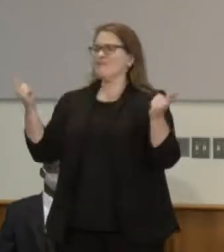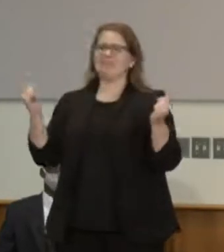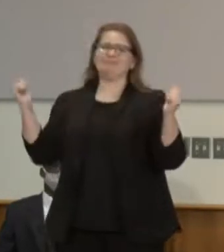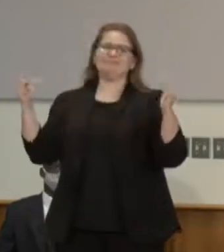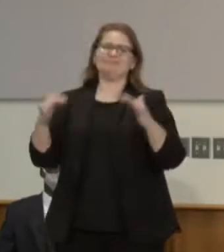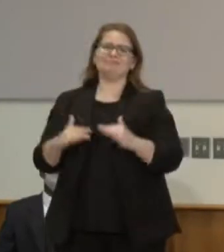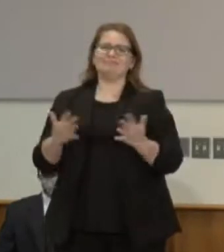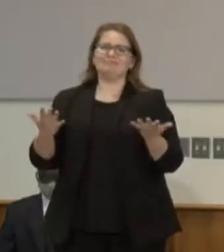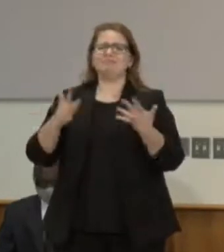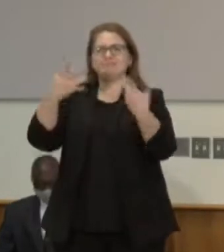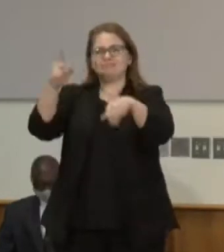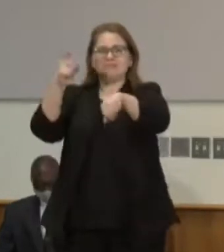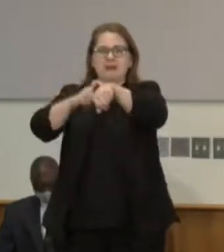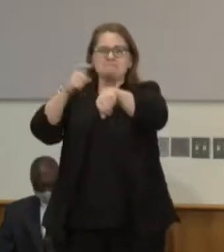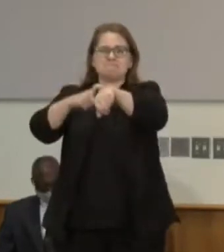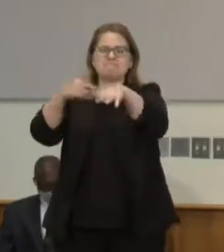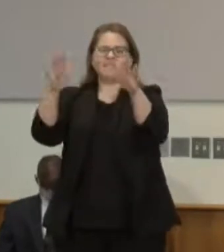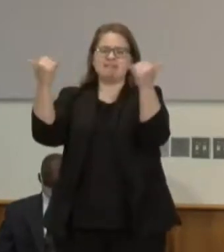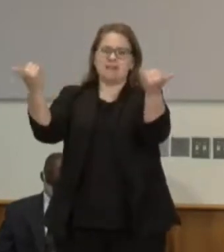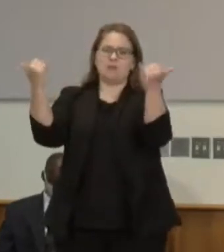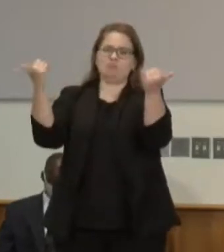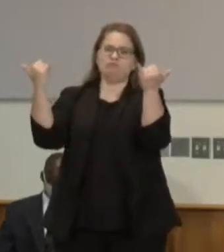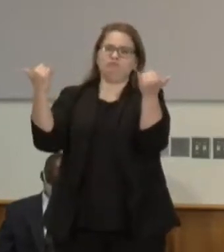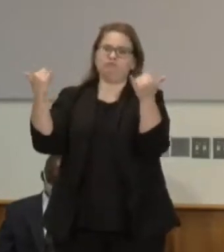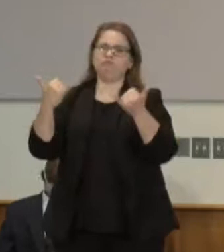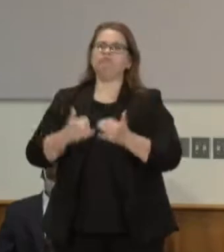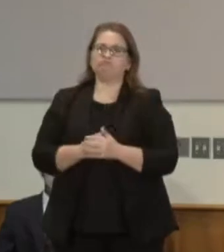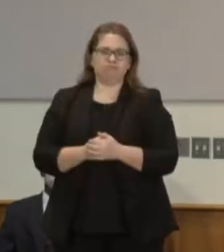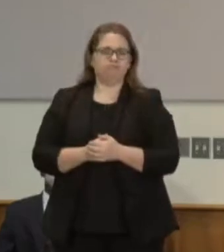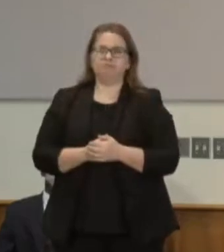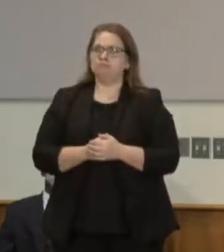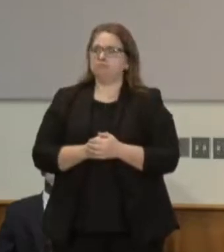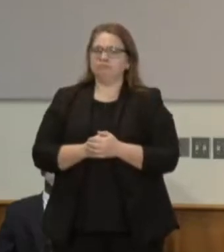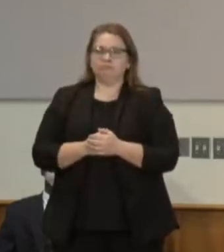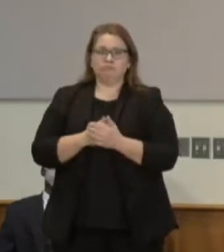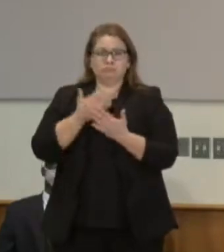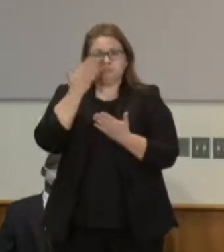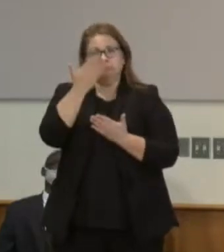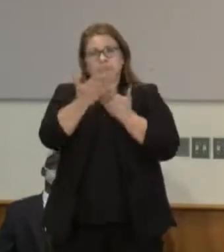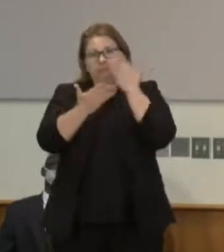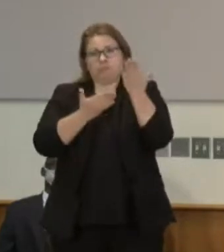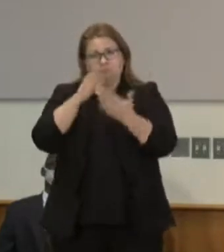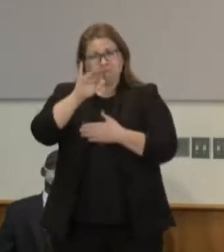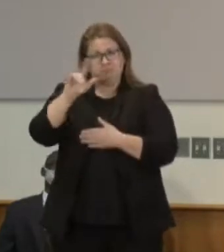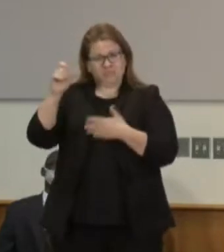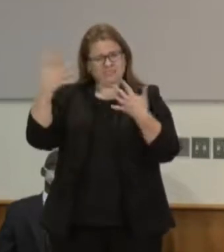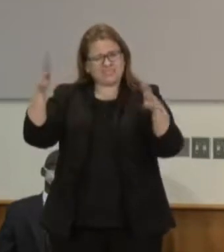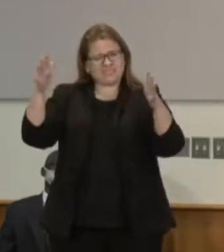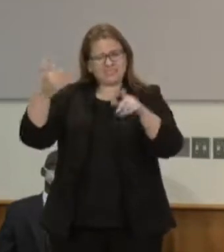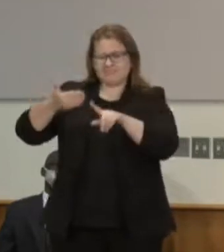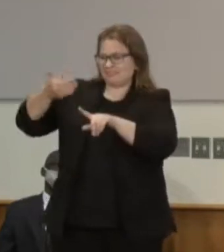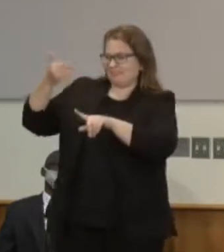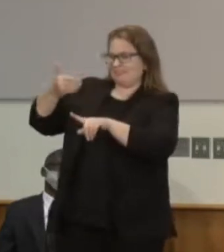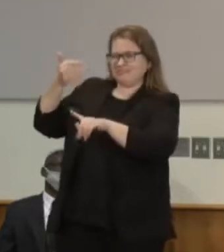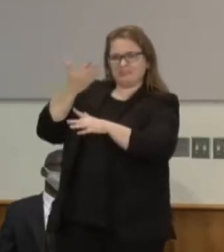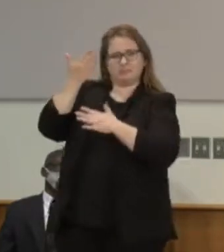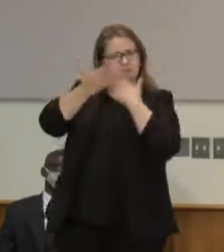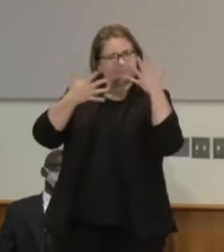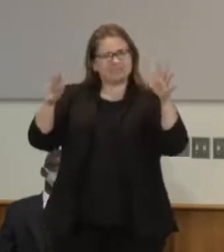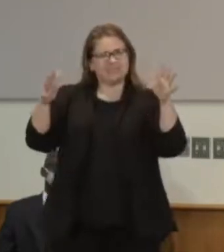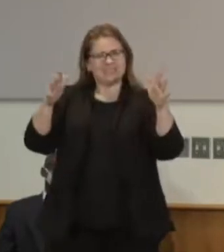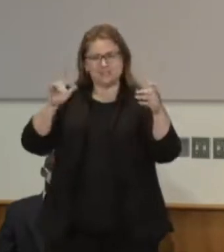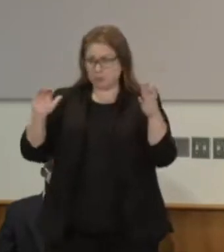of these bills many of these proposals have been before the house and the senate for many years we have authored this